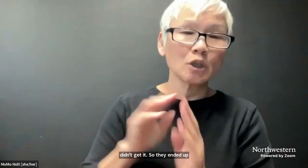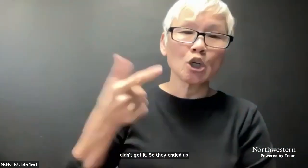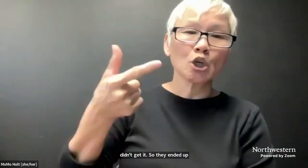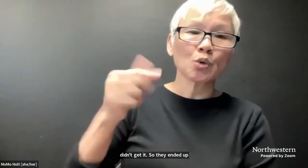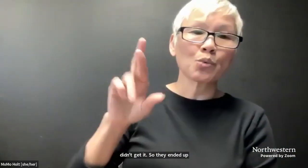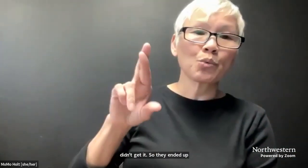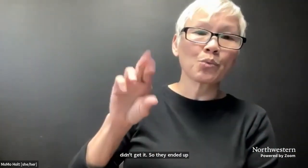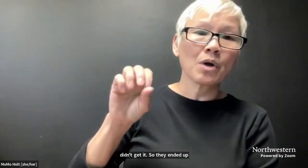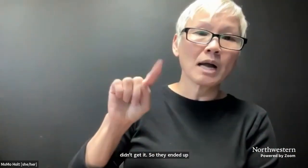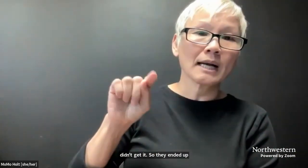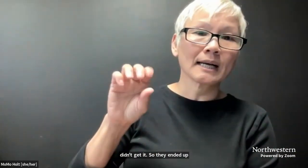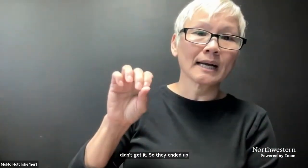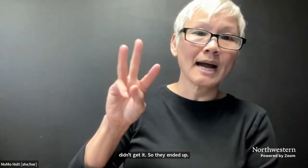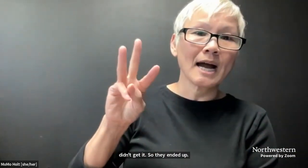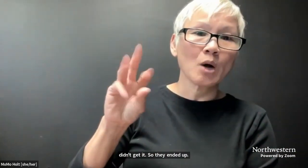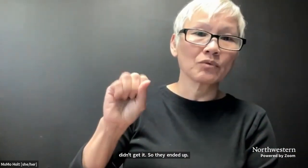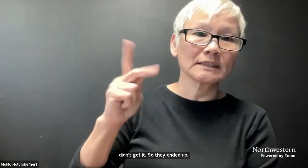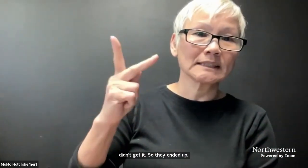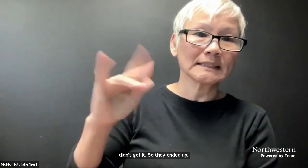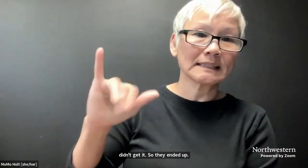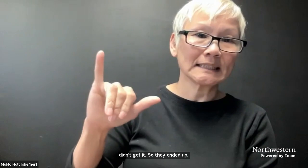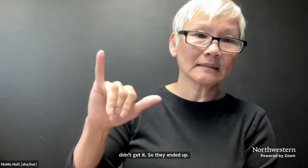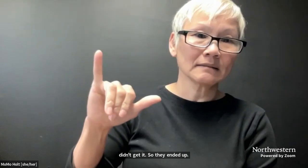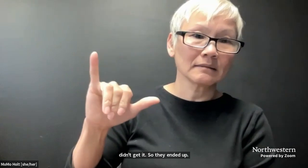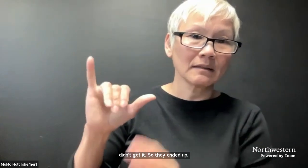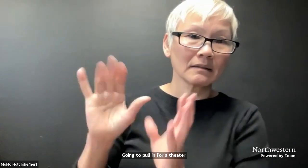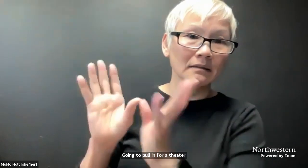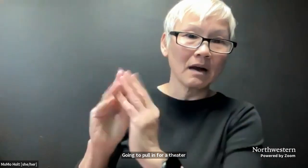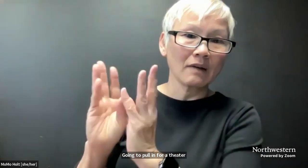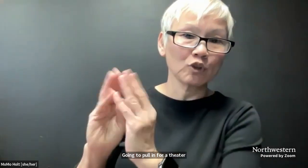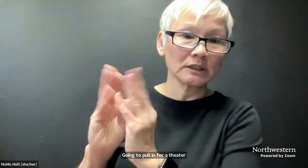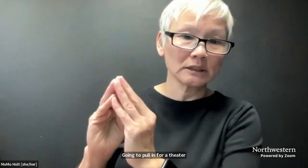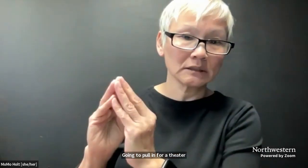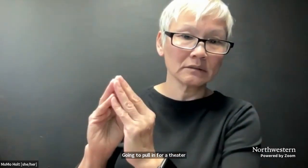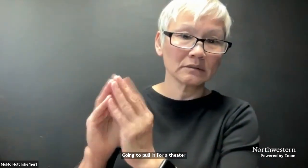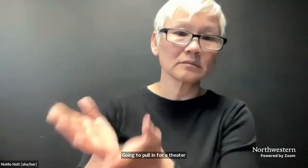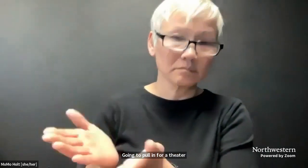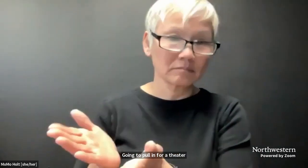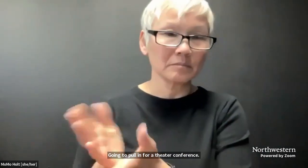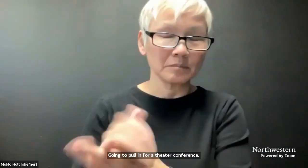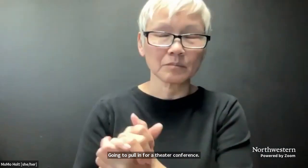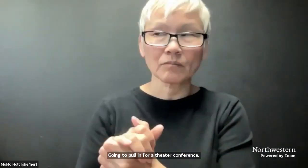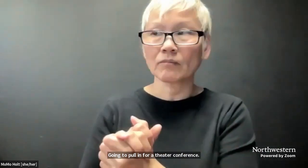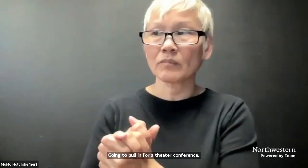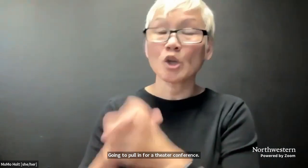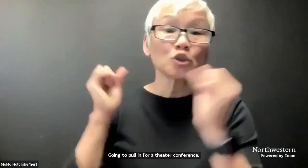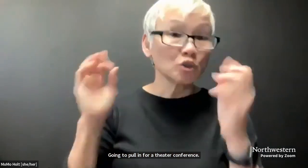Poland for a theater conference in Grotowski conference.